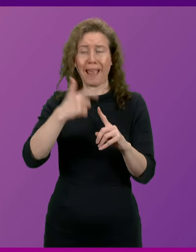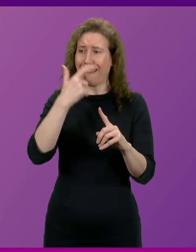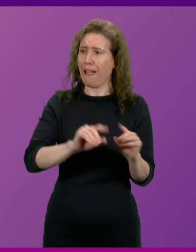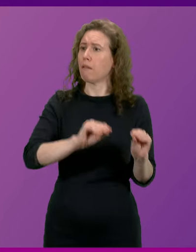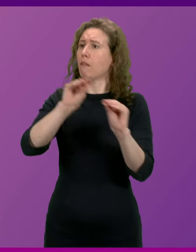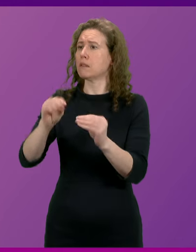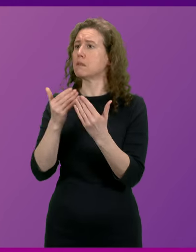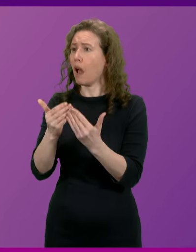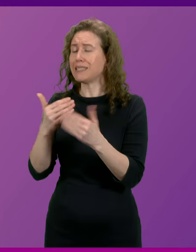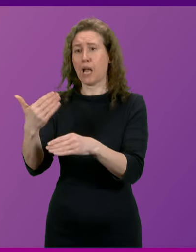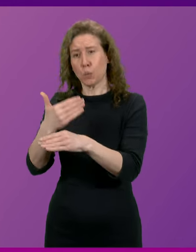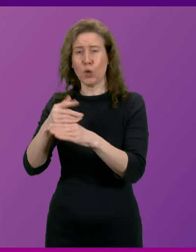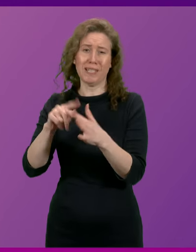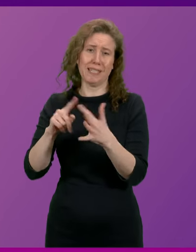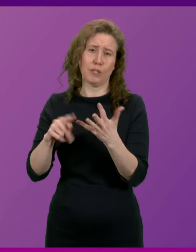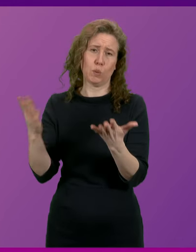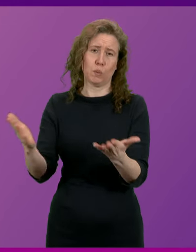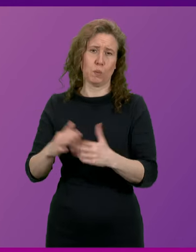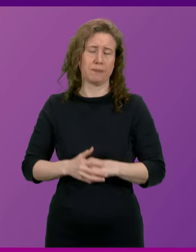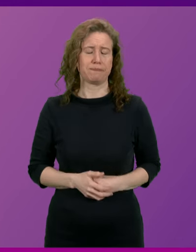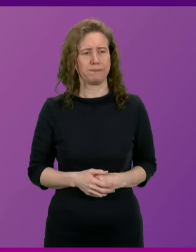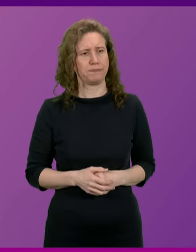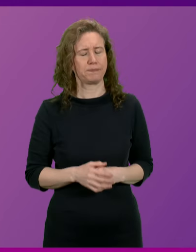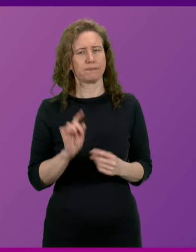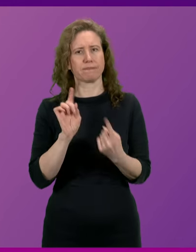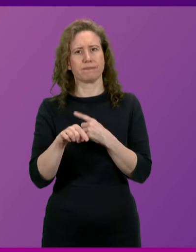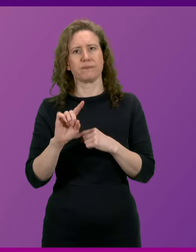study and work in the EU? First Minister.